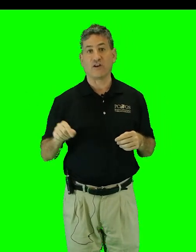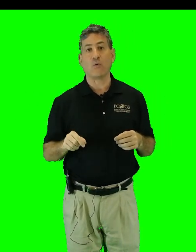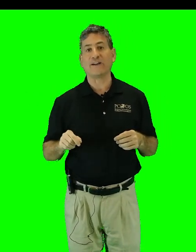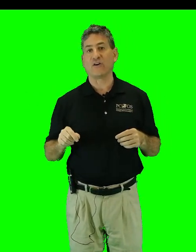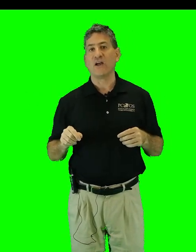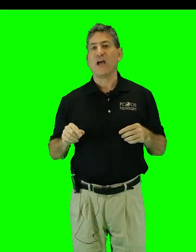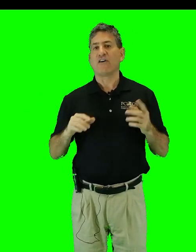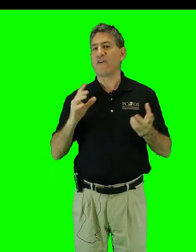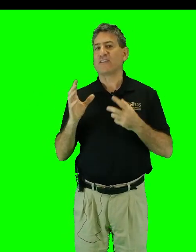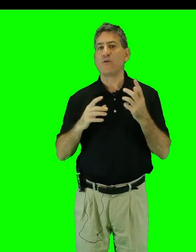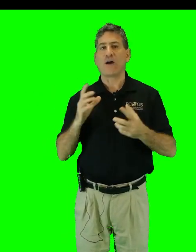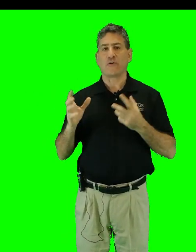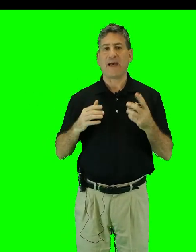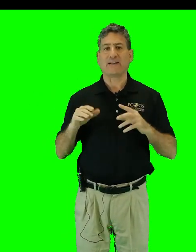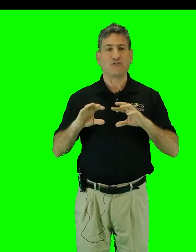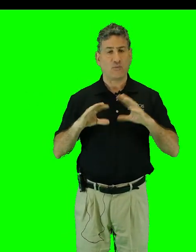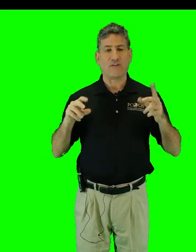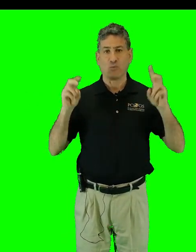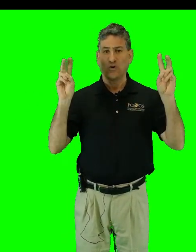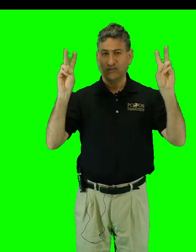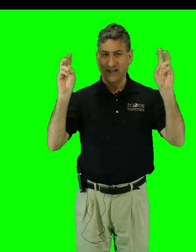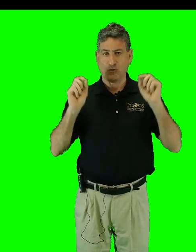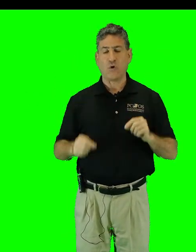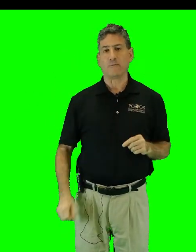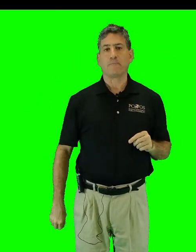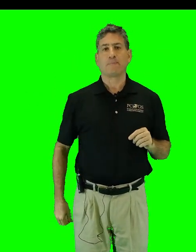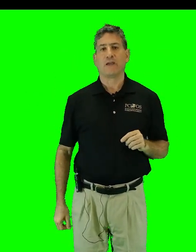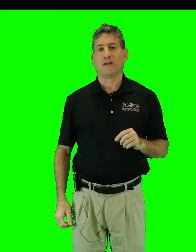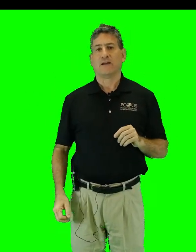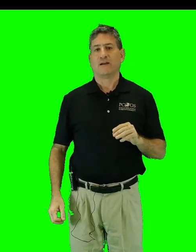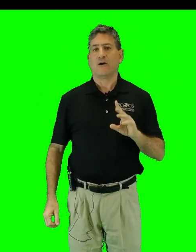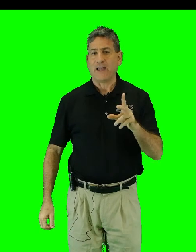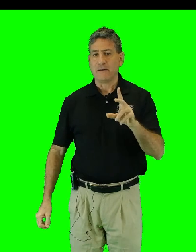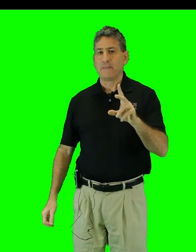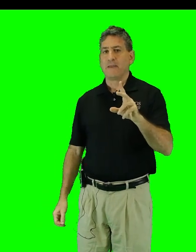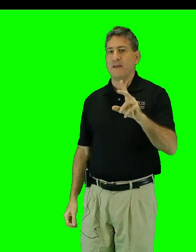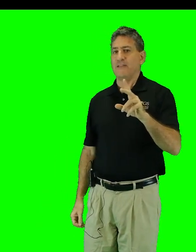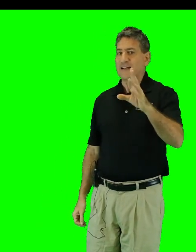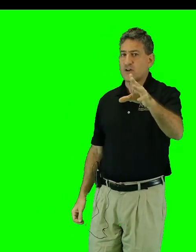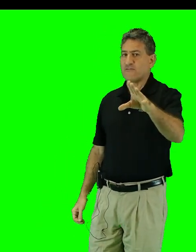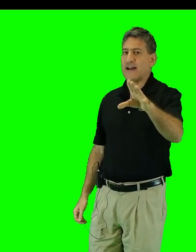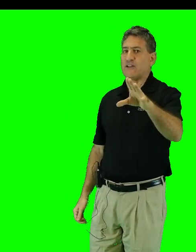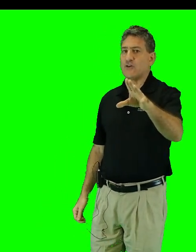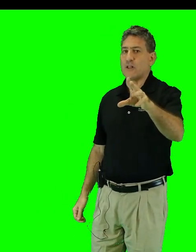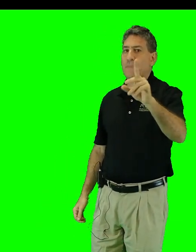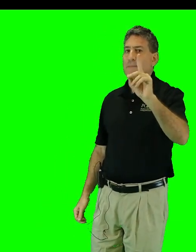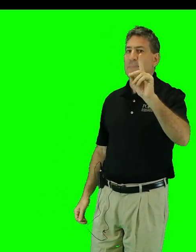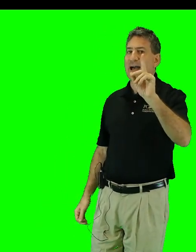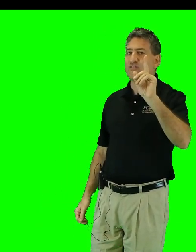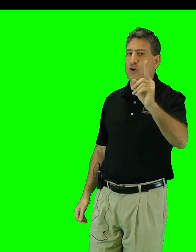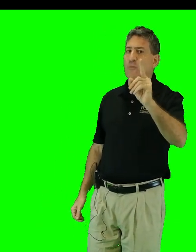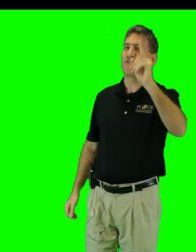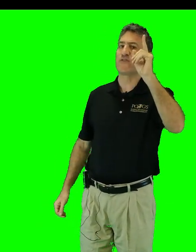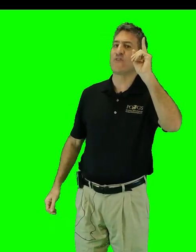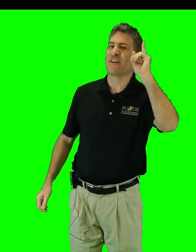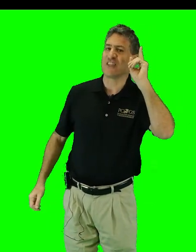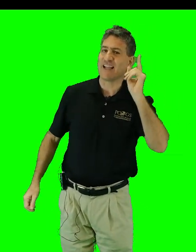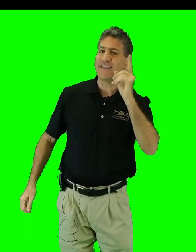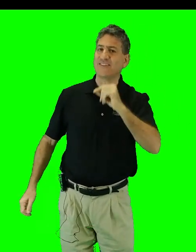equator, affecting weather patterns around the world, end quote. Okay, that's all fine and good, but by October of 2019,